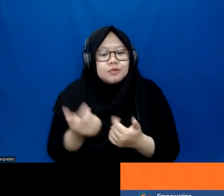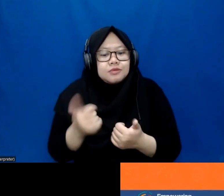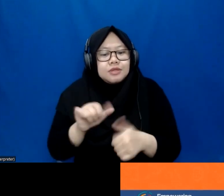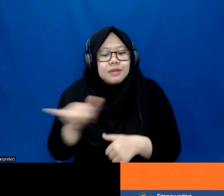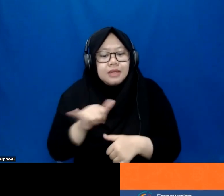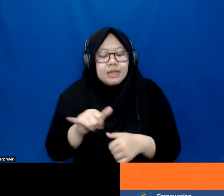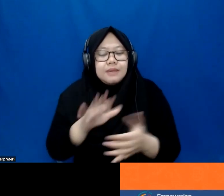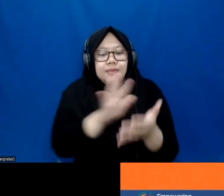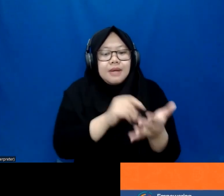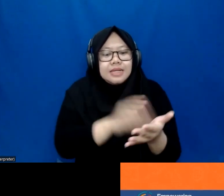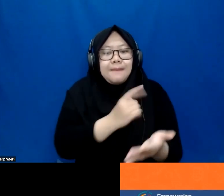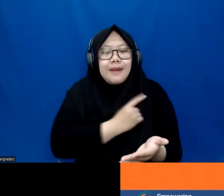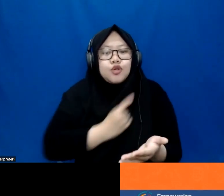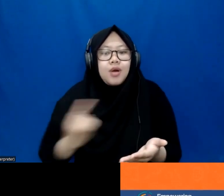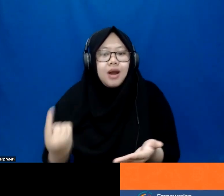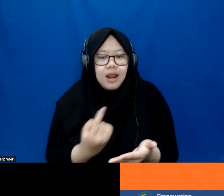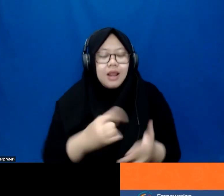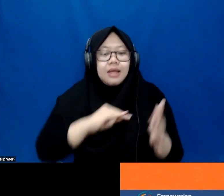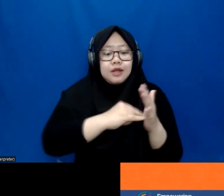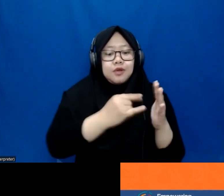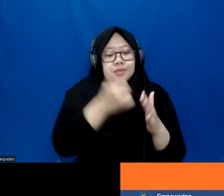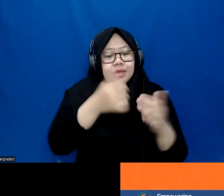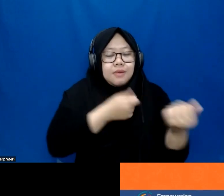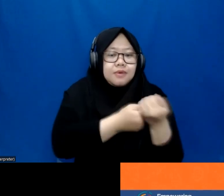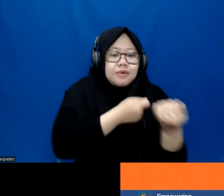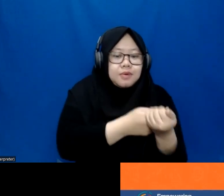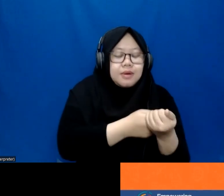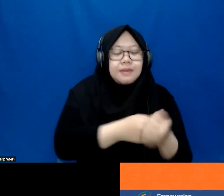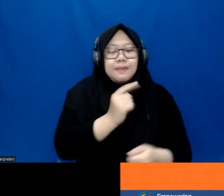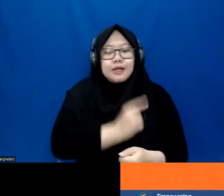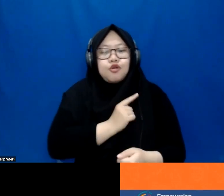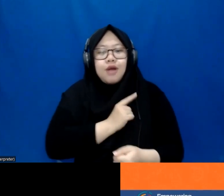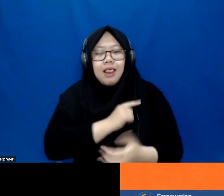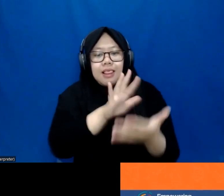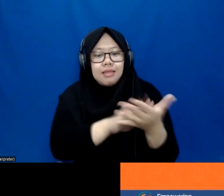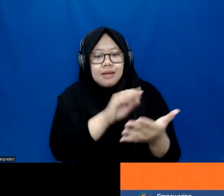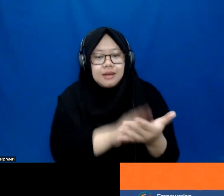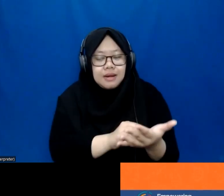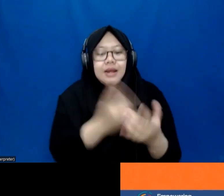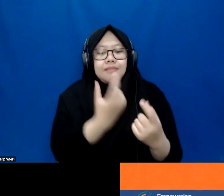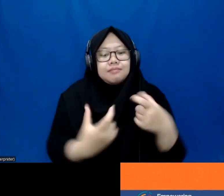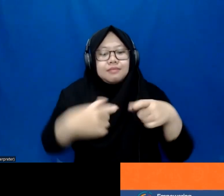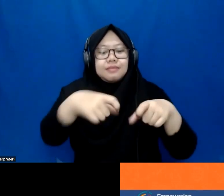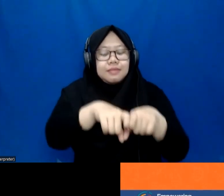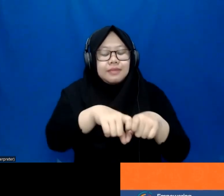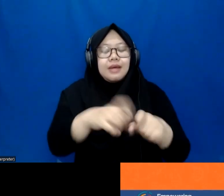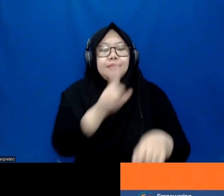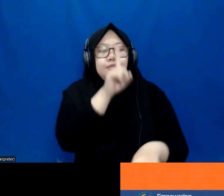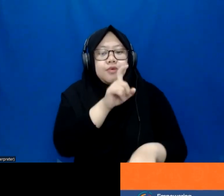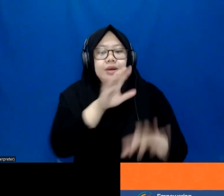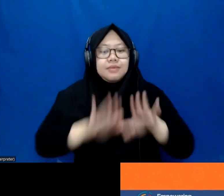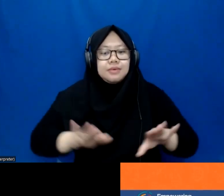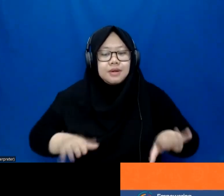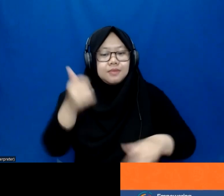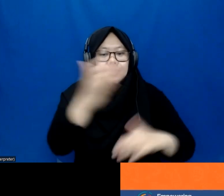Technology can provide personalized learning experiences that cater to the unique needs of that student, and this can help to